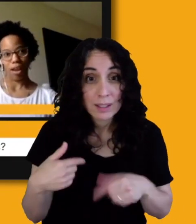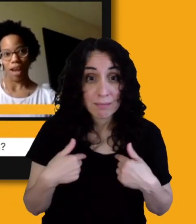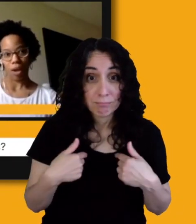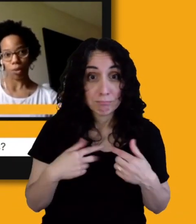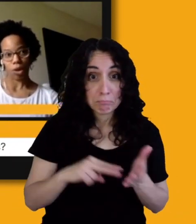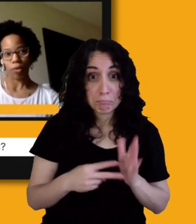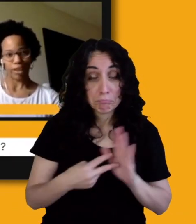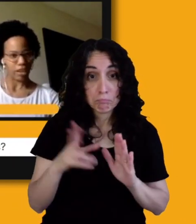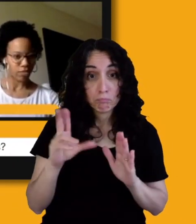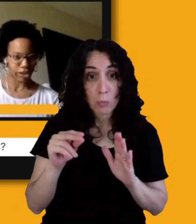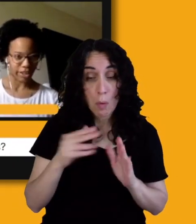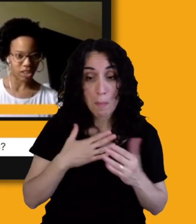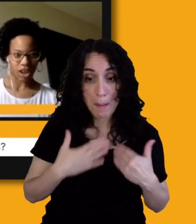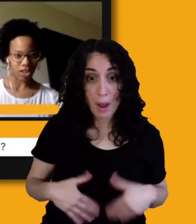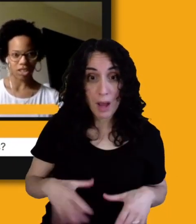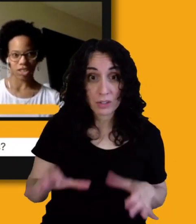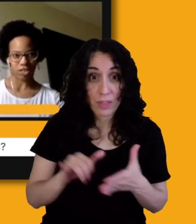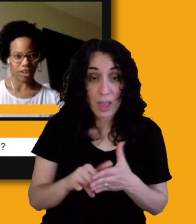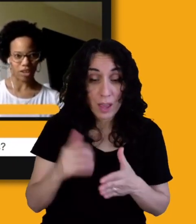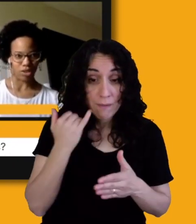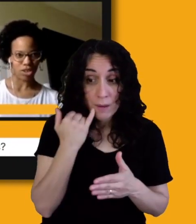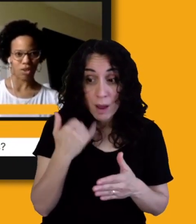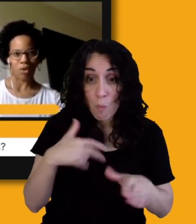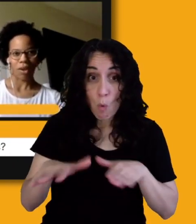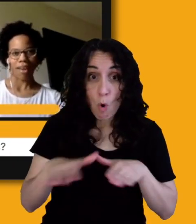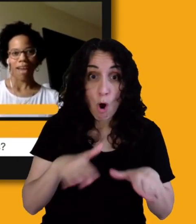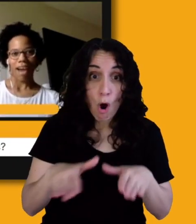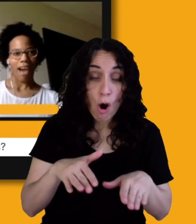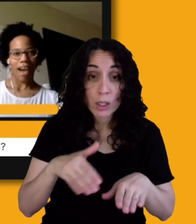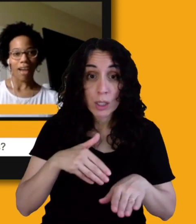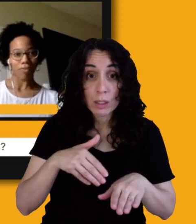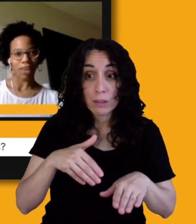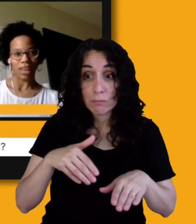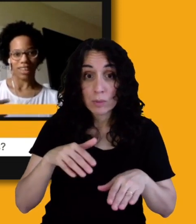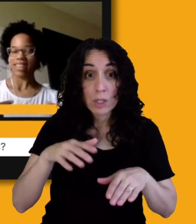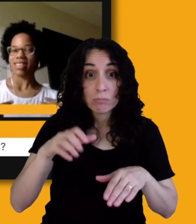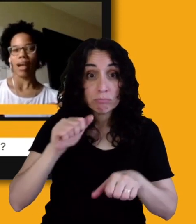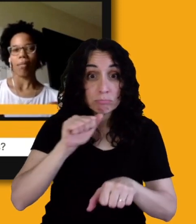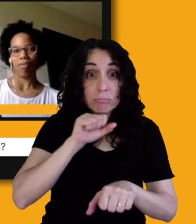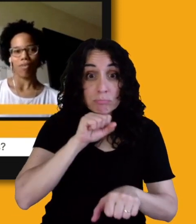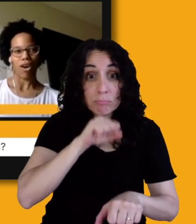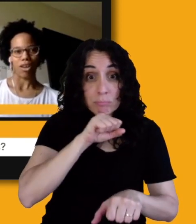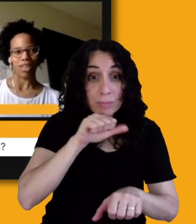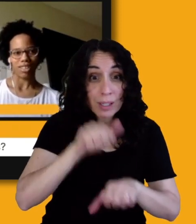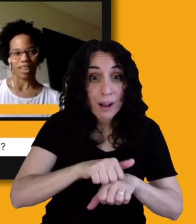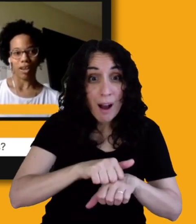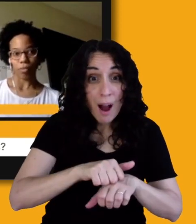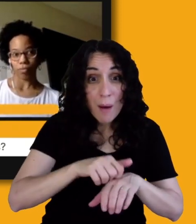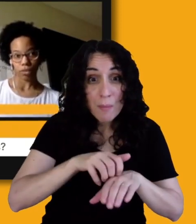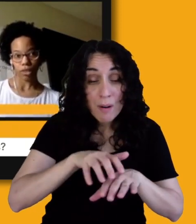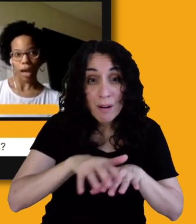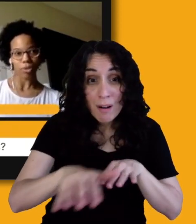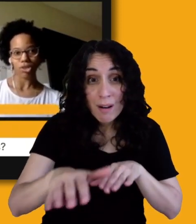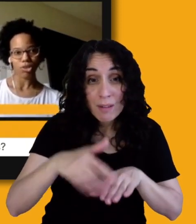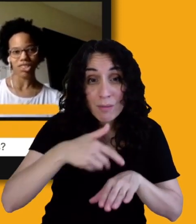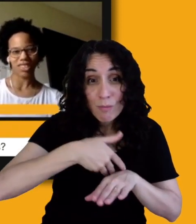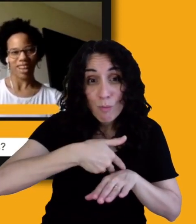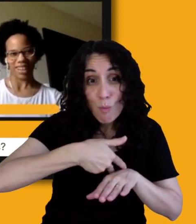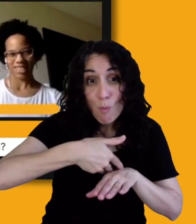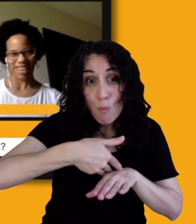I will go face first onto the ground. So I feel like that's not my fault. It's like cobblestone should not exist,